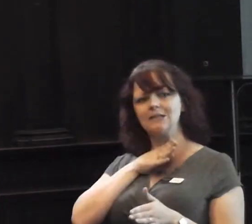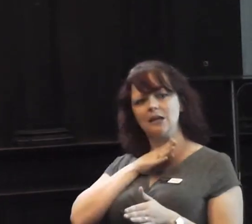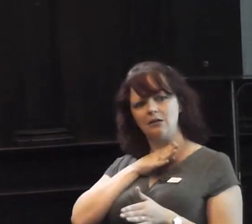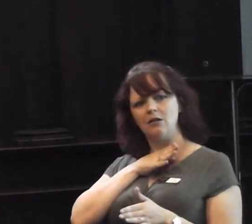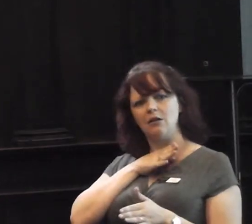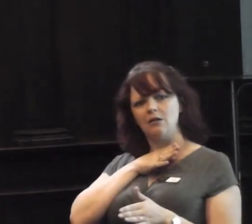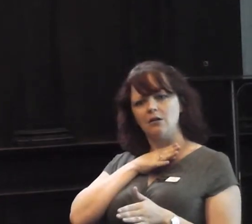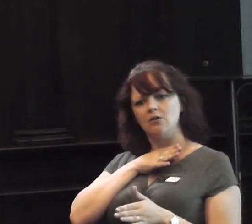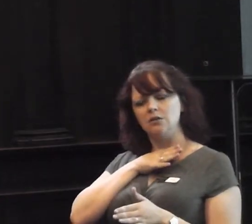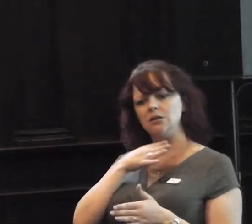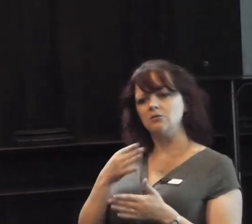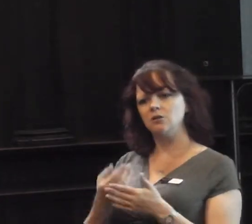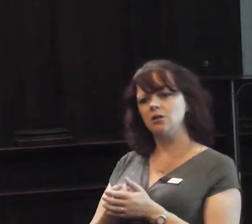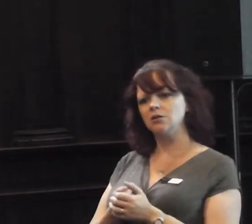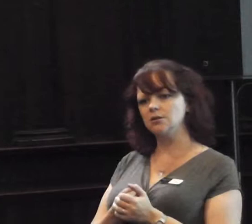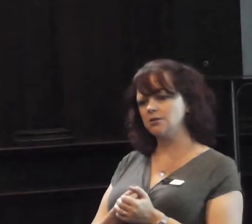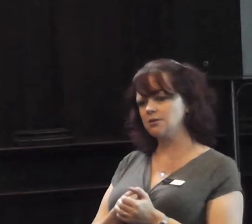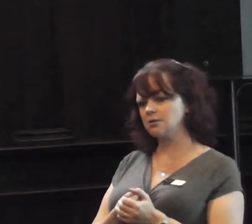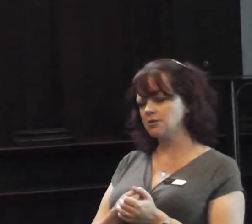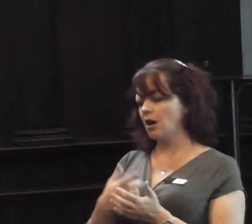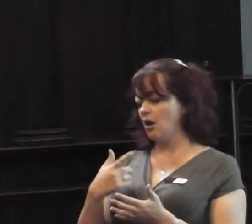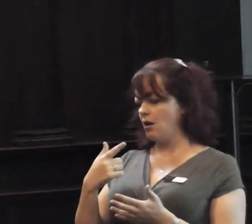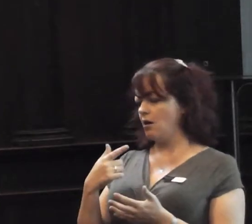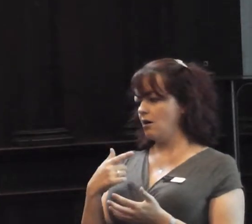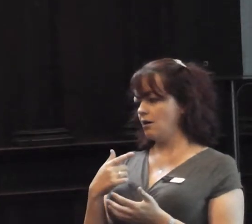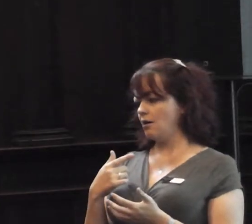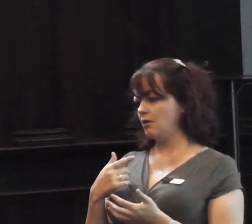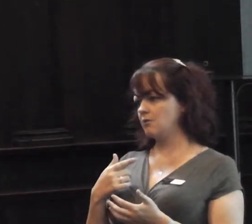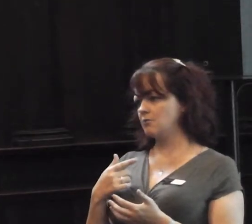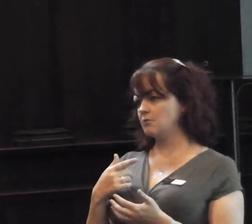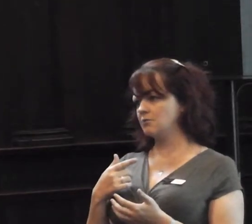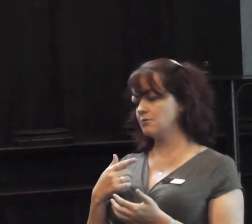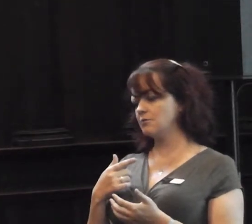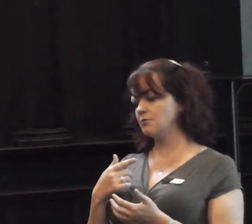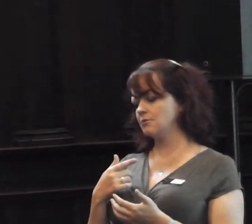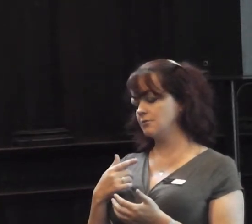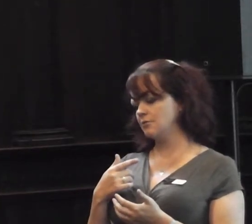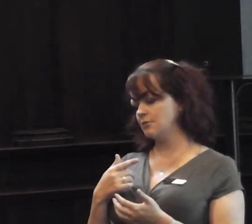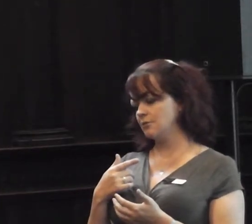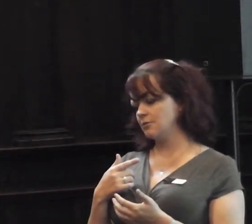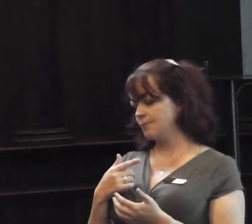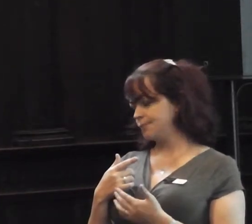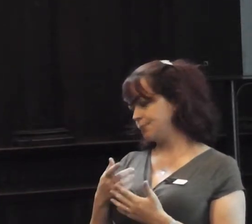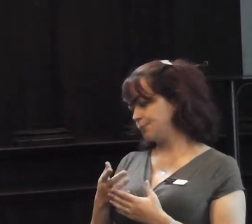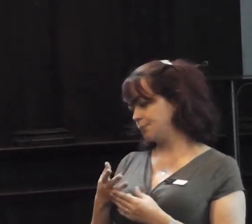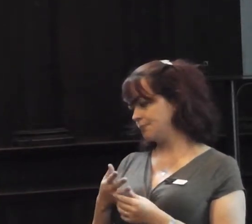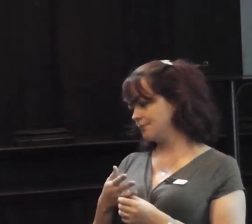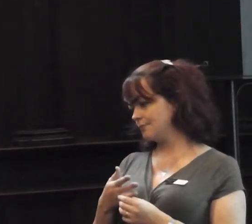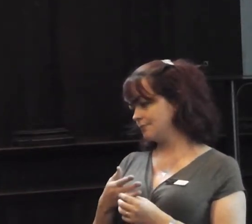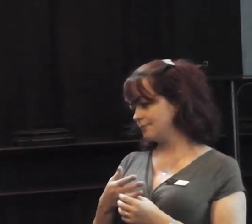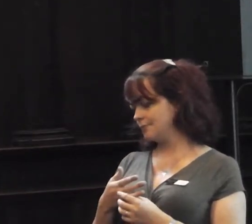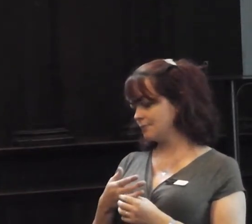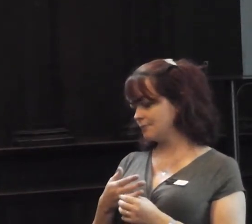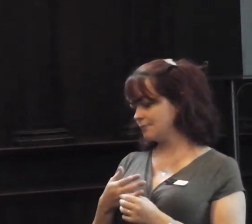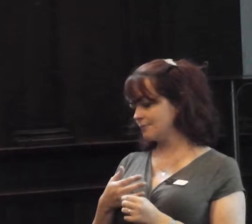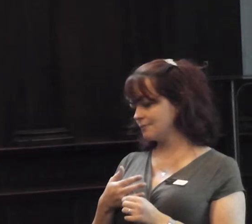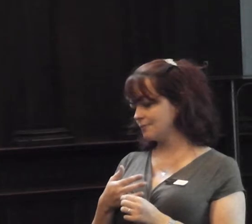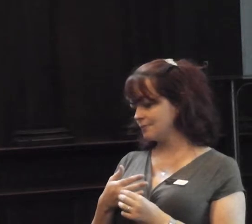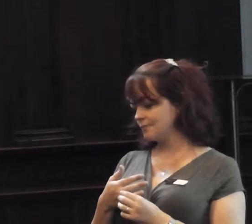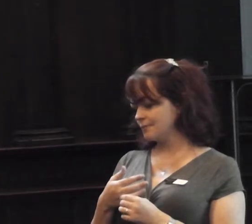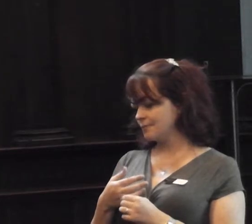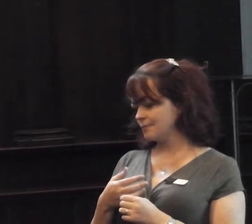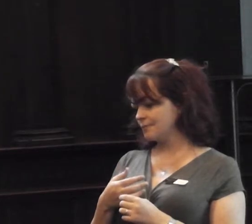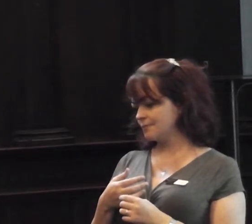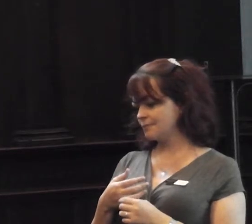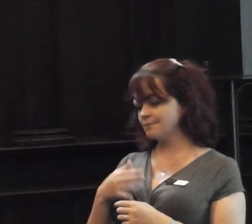suspects, quickly. We take it, very seriously, in all probability, which, when it